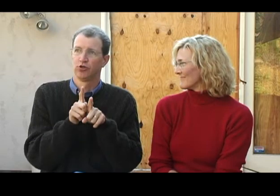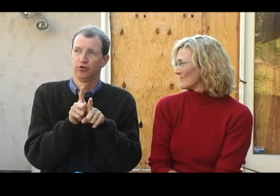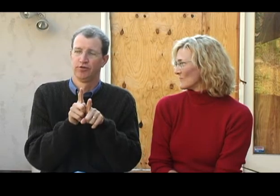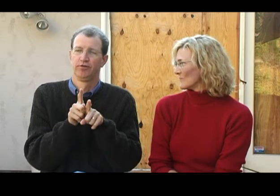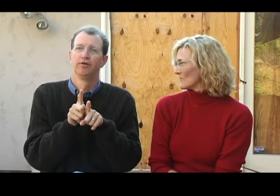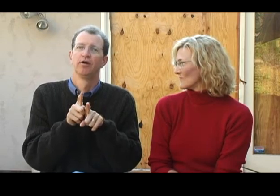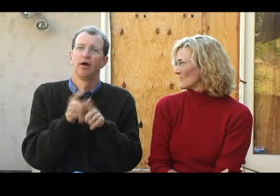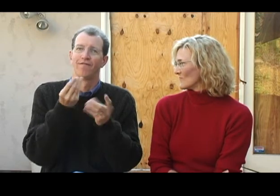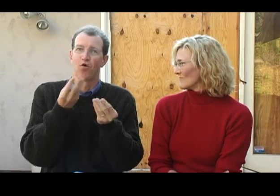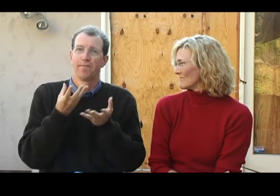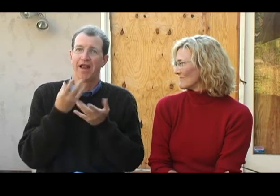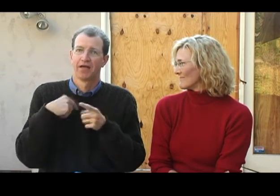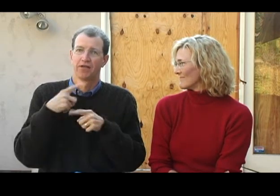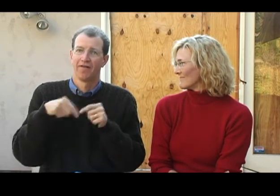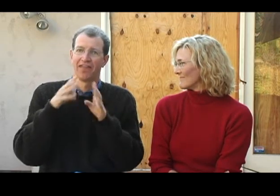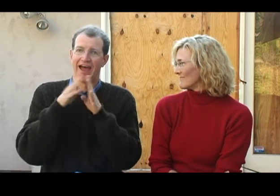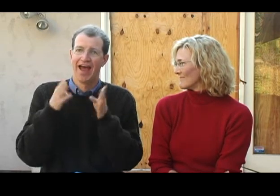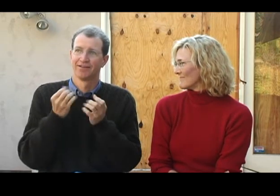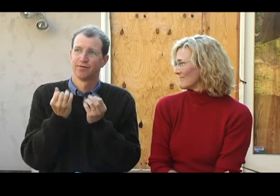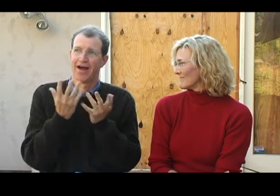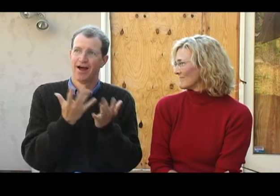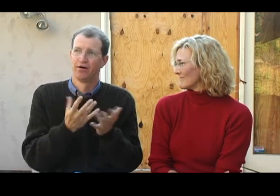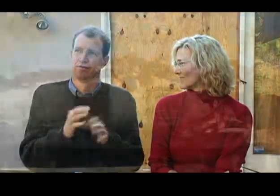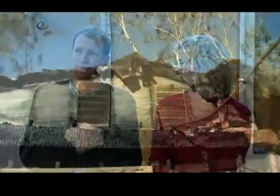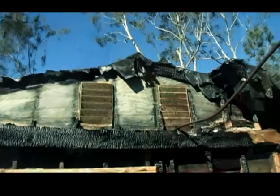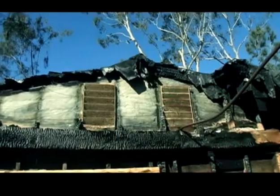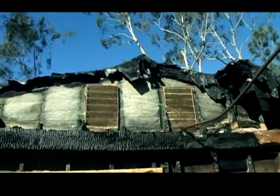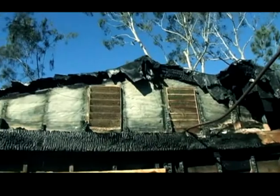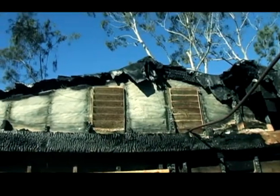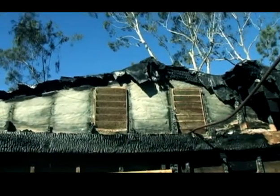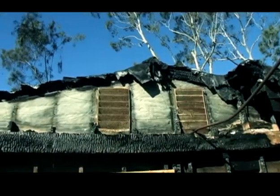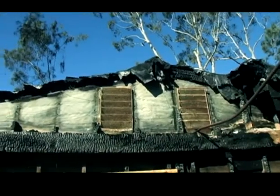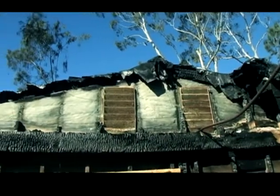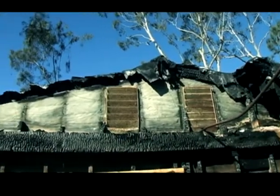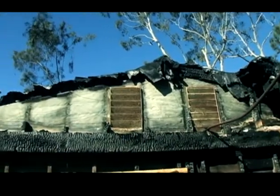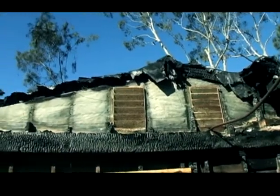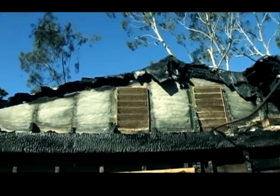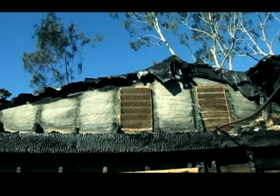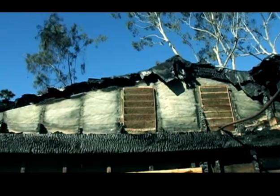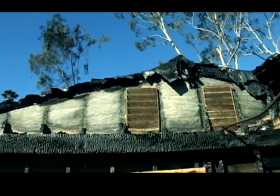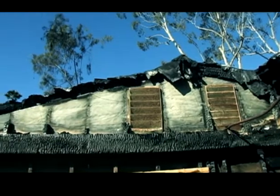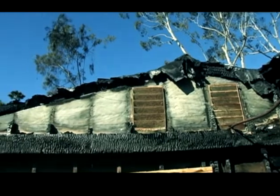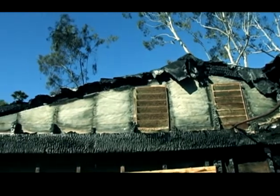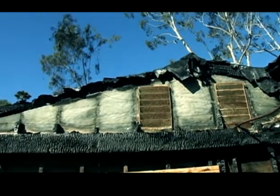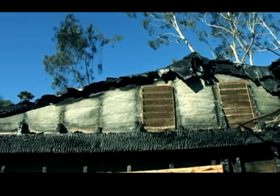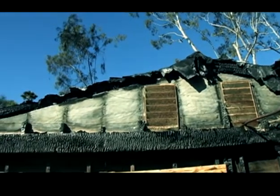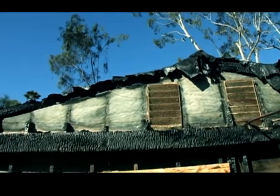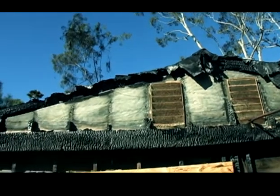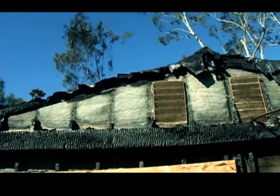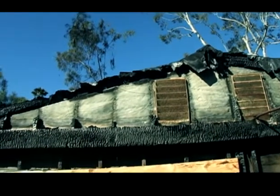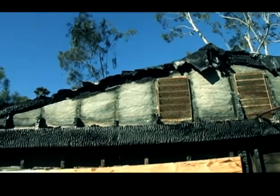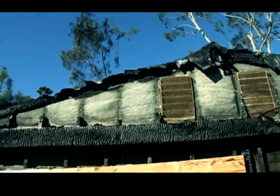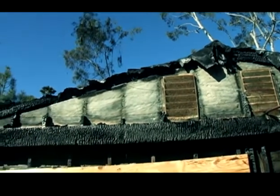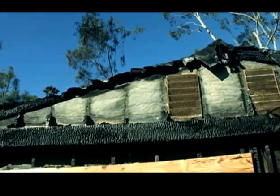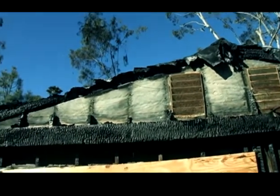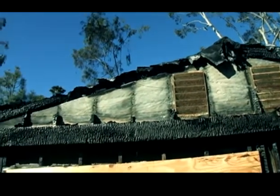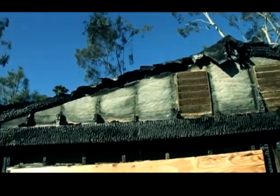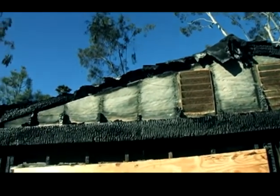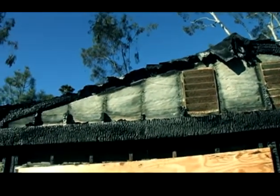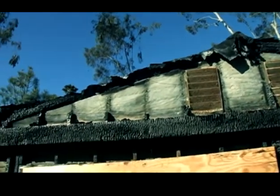sister informing us about the house fire. We needless to say we were very much surprised.